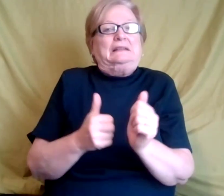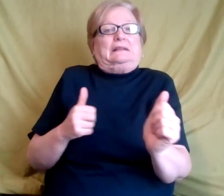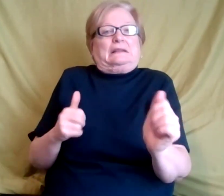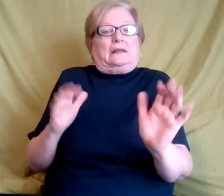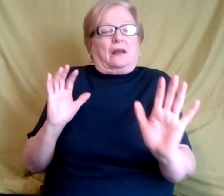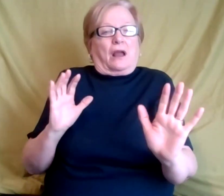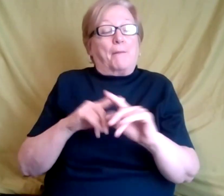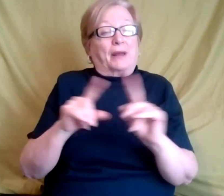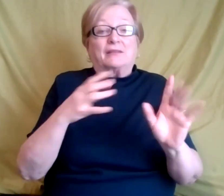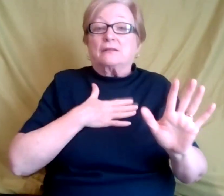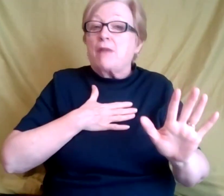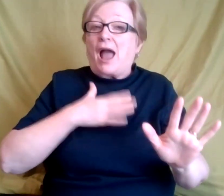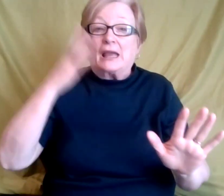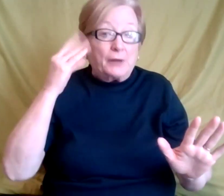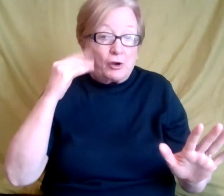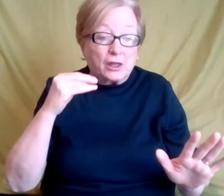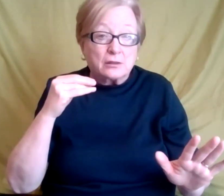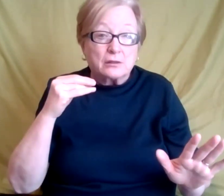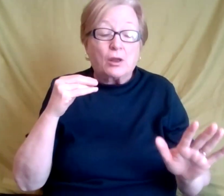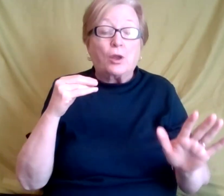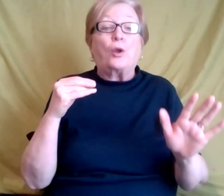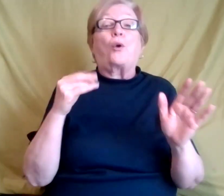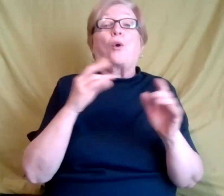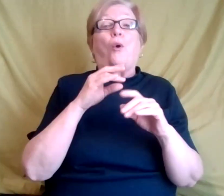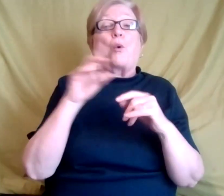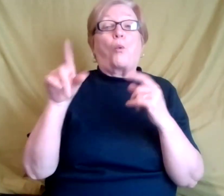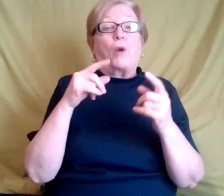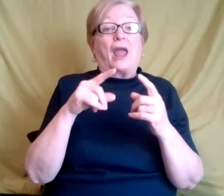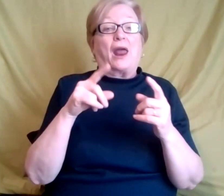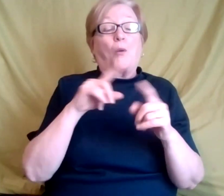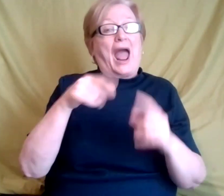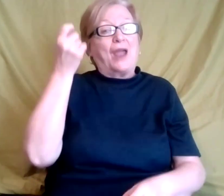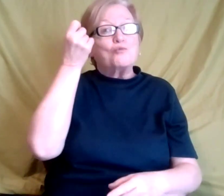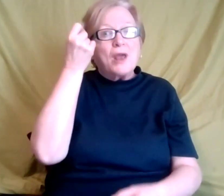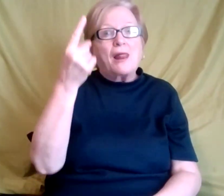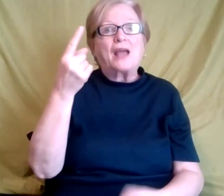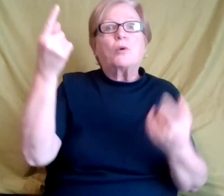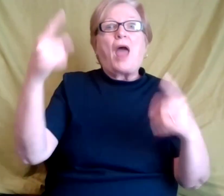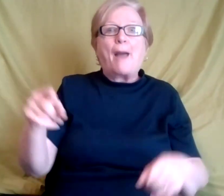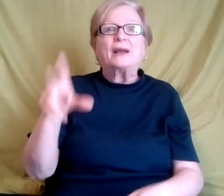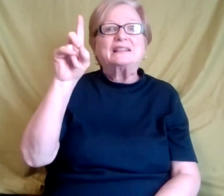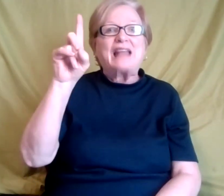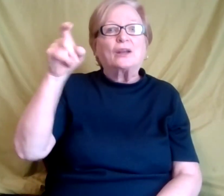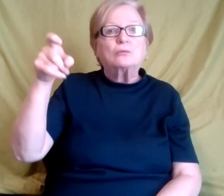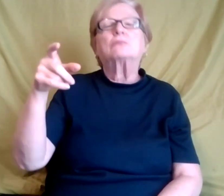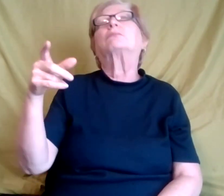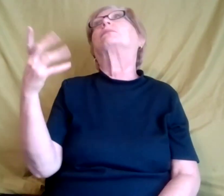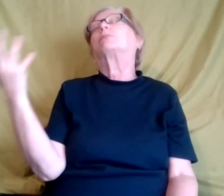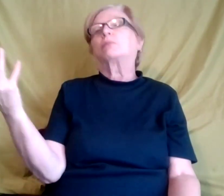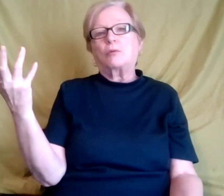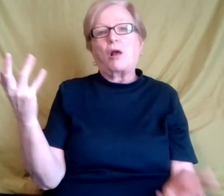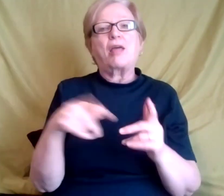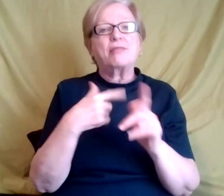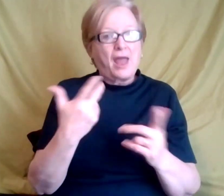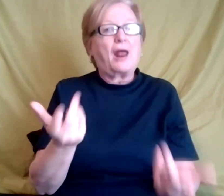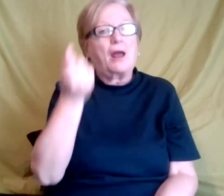but when I tell you, when I found out what was going on with me, I was better able to get